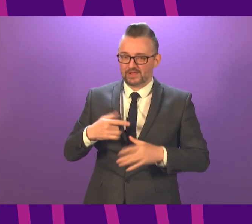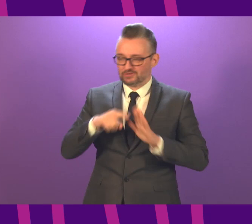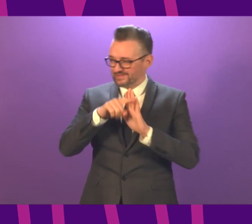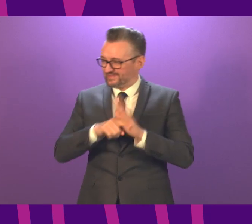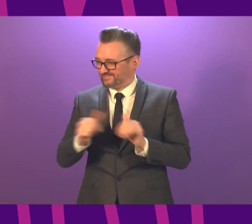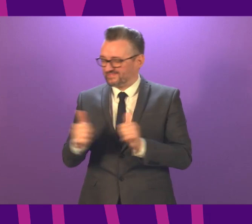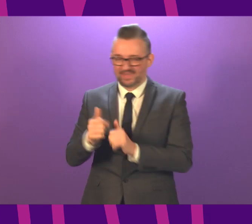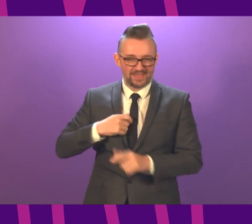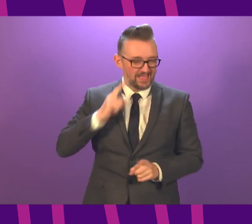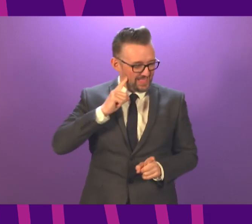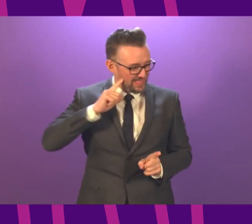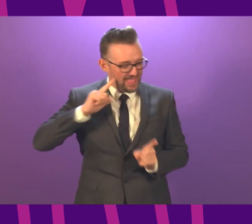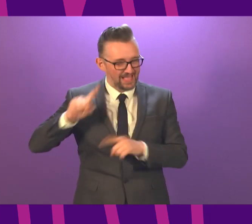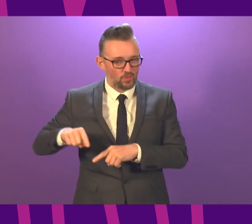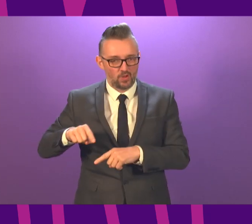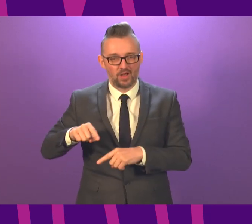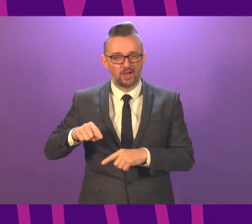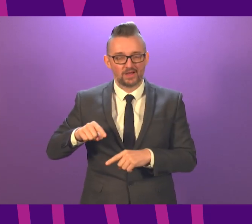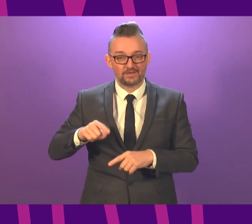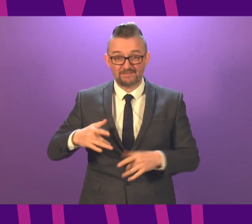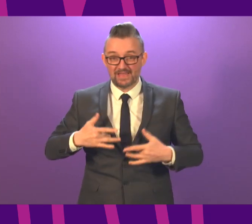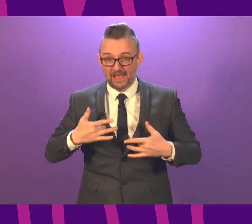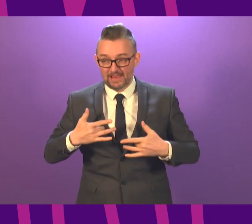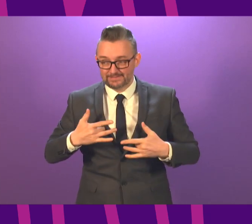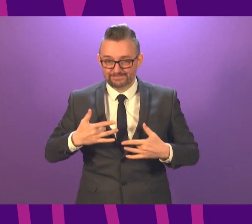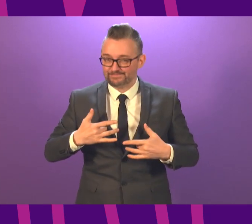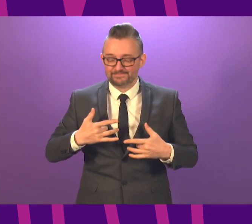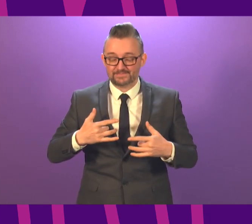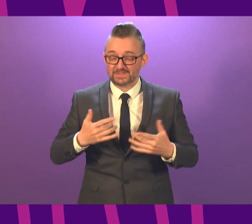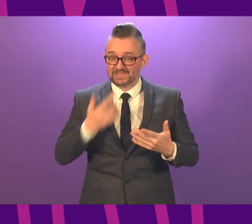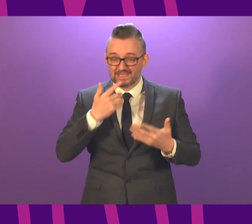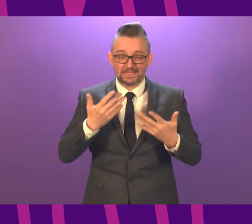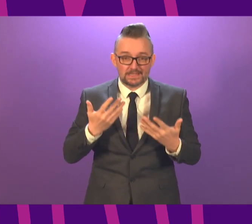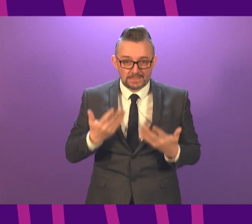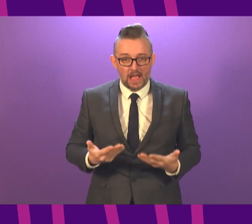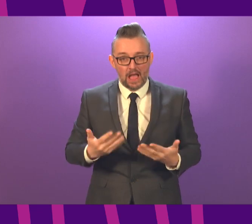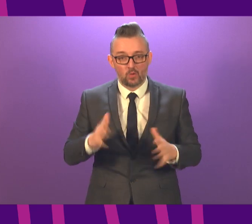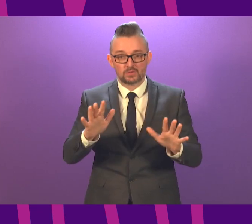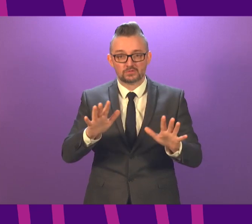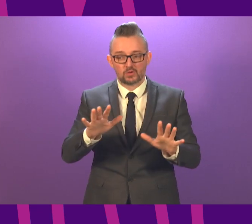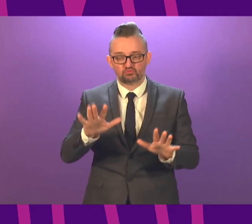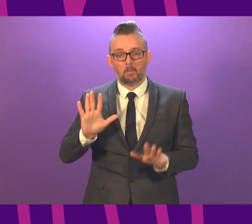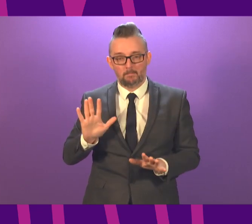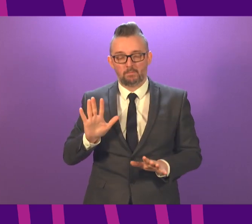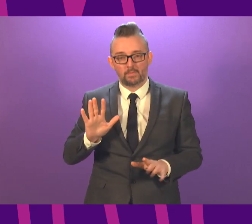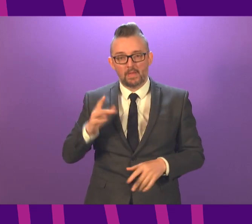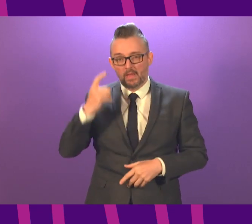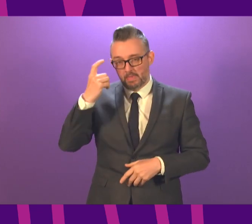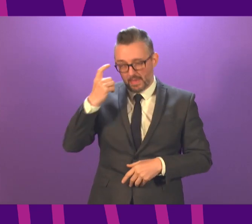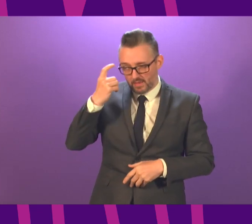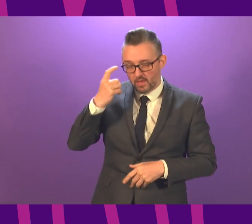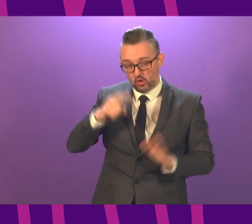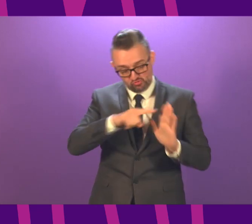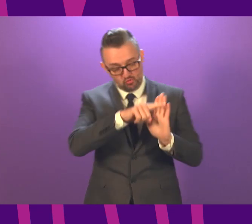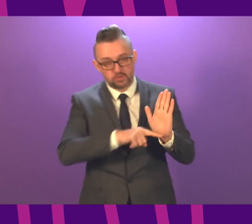restrictions dipping, particularly over the Christmas period, if there is ever a point to really, really think about this and abide by